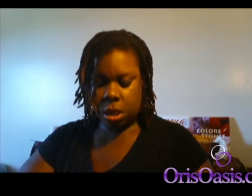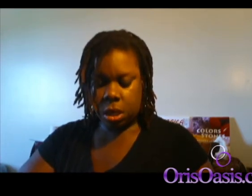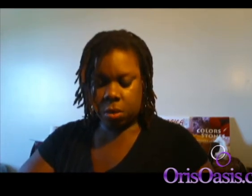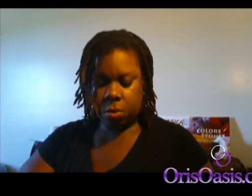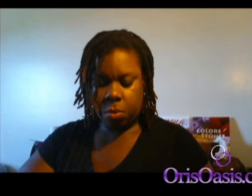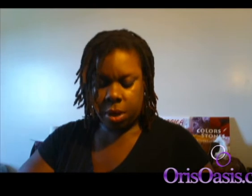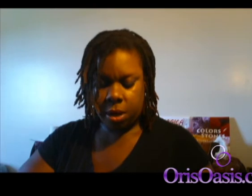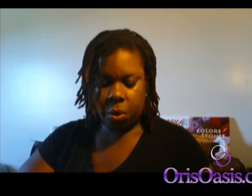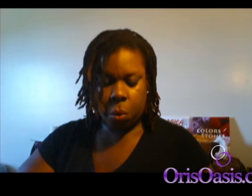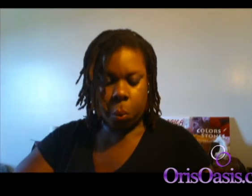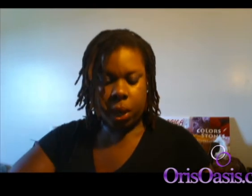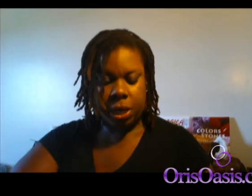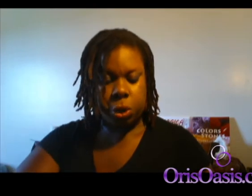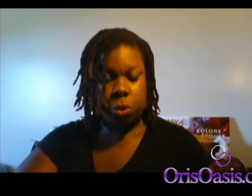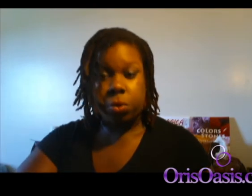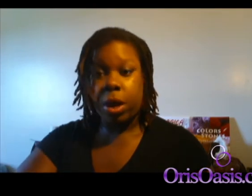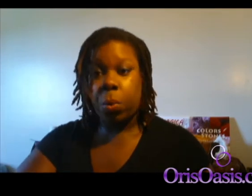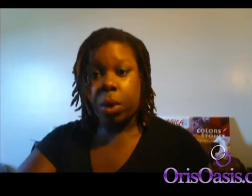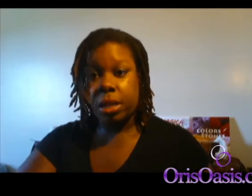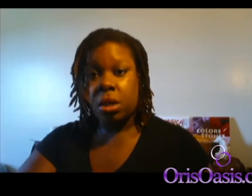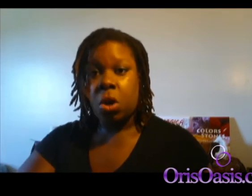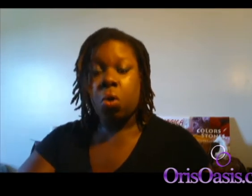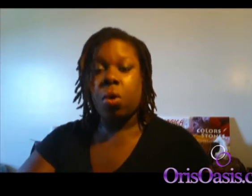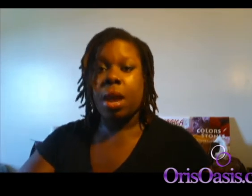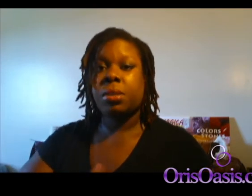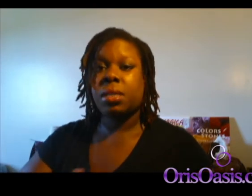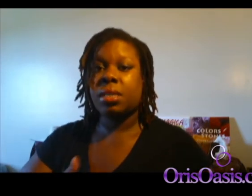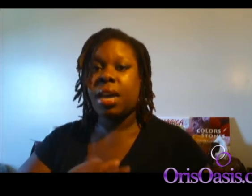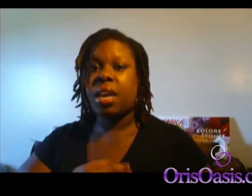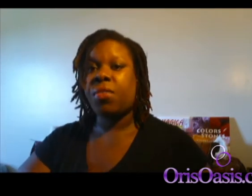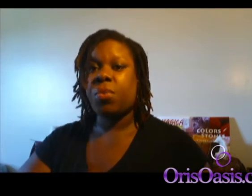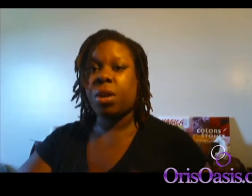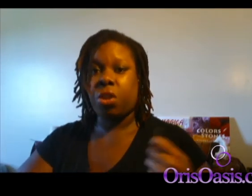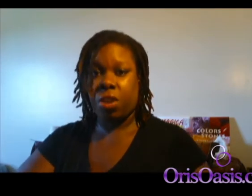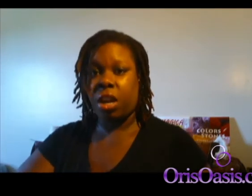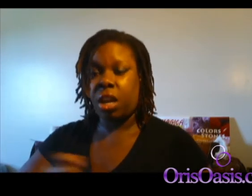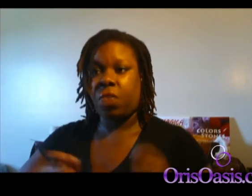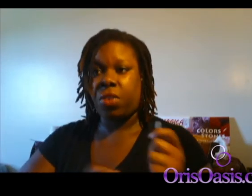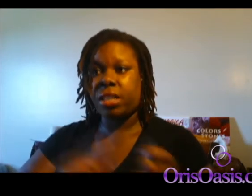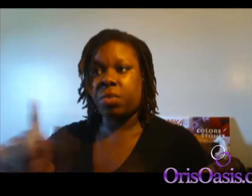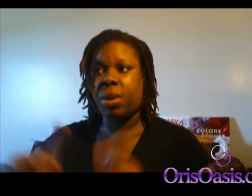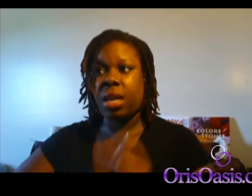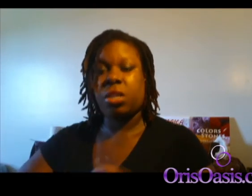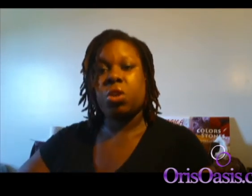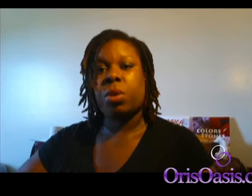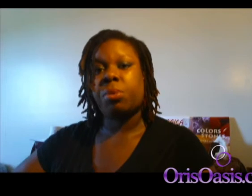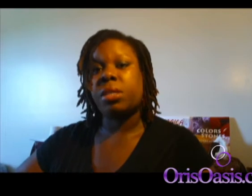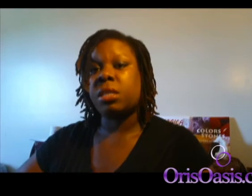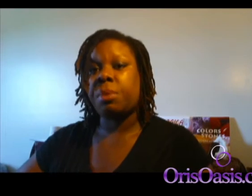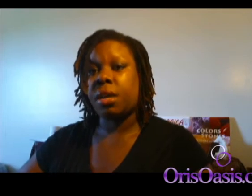one, when to create what. Or, able to decide if you want to create it, if that's the reality you want to participate in.